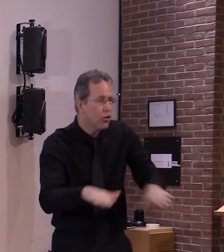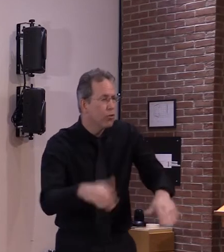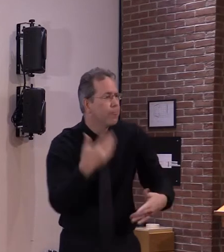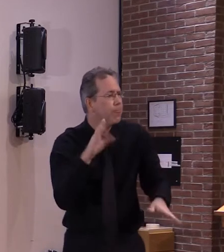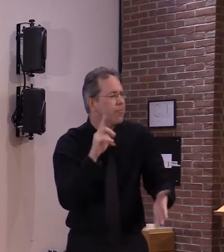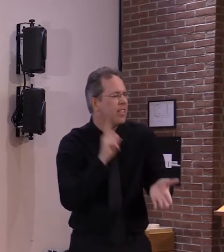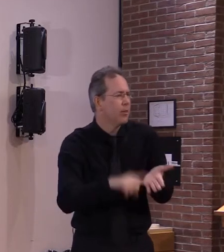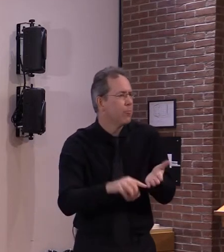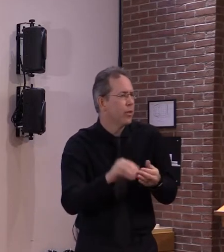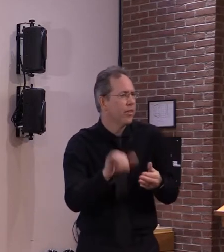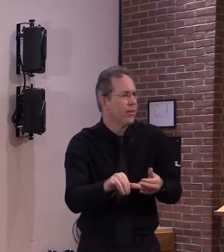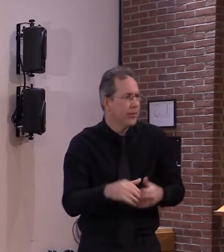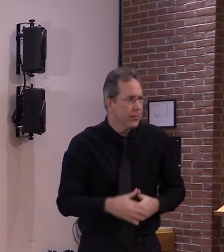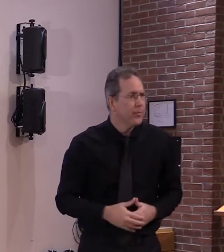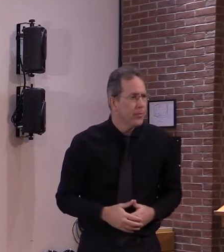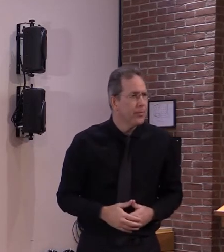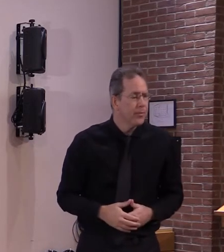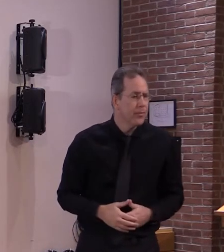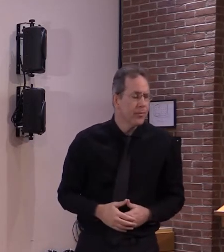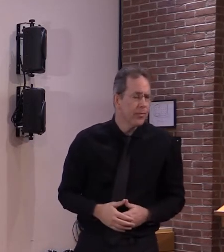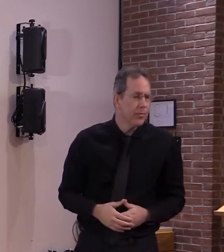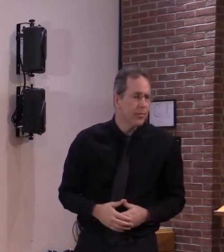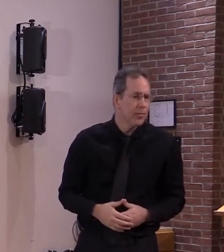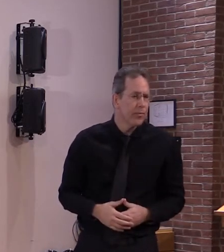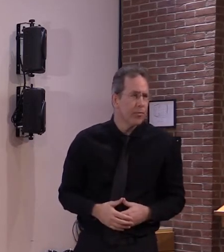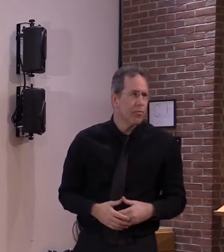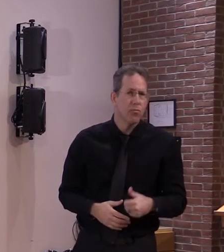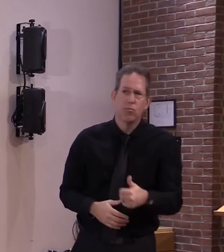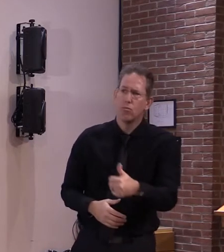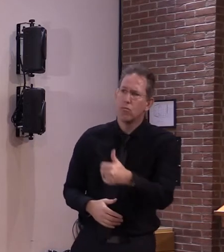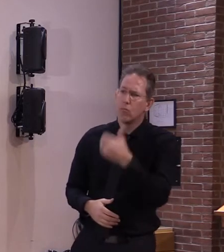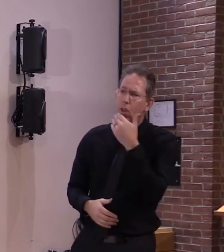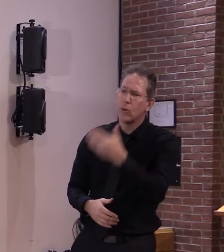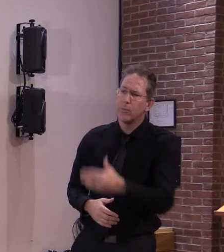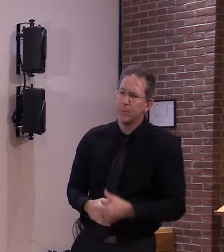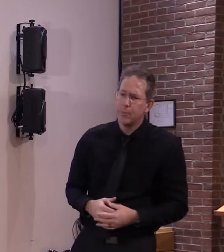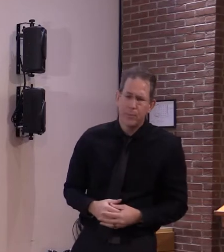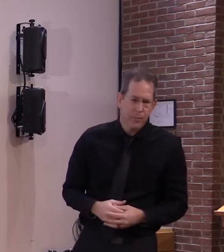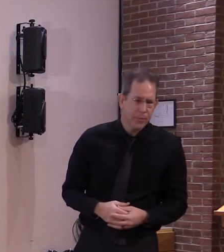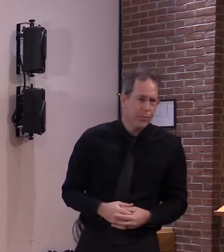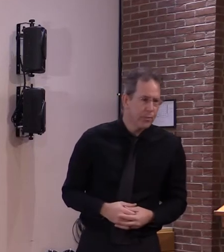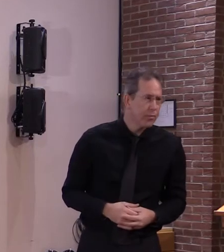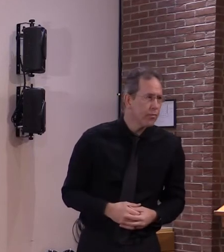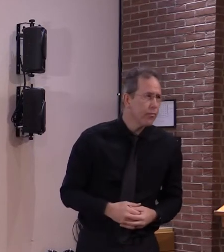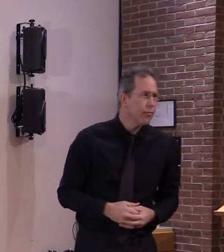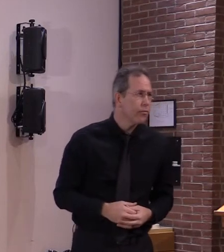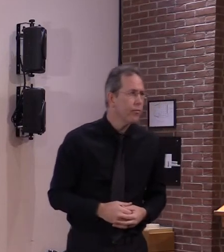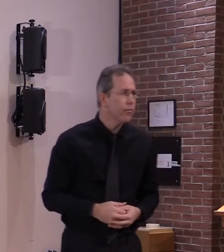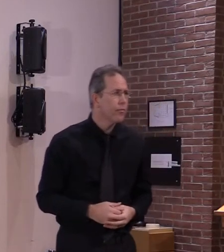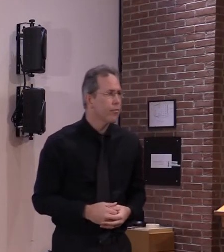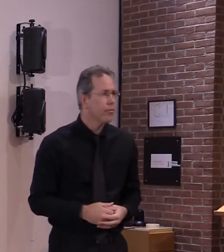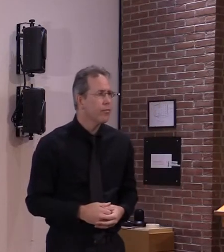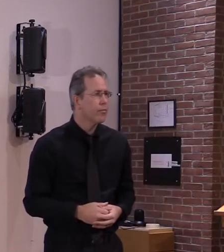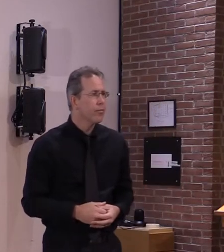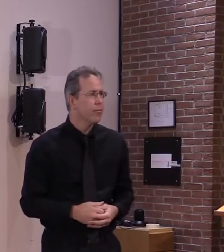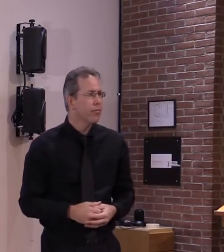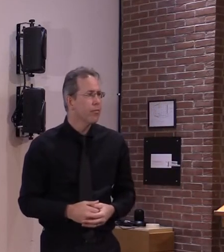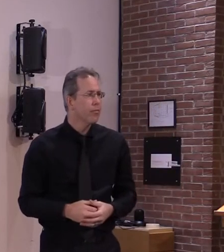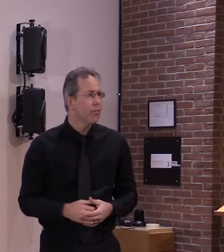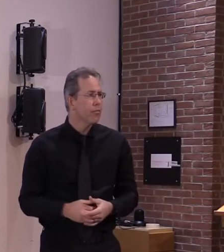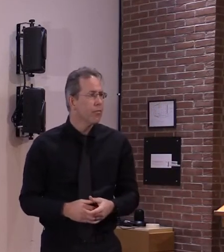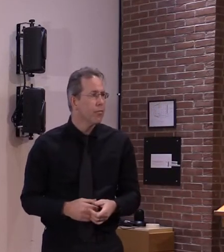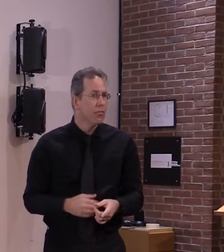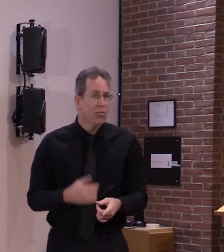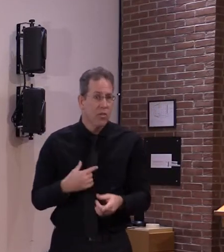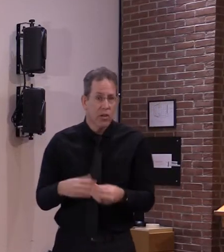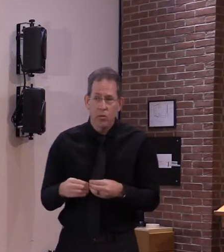thank you can i just add just two more things and maybe dr